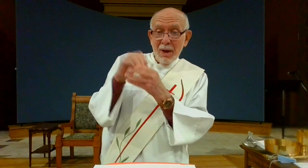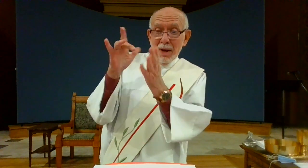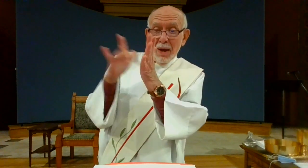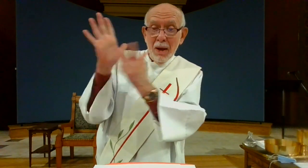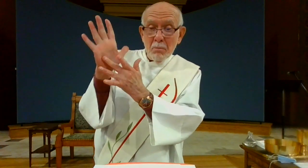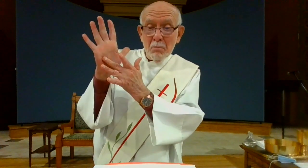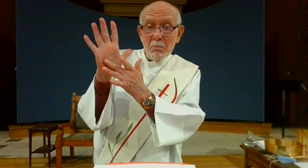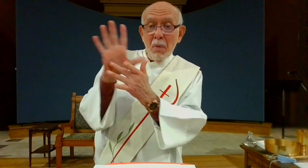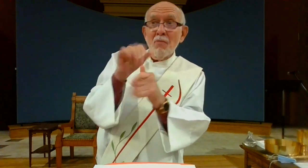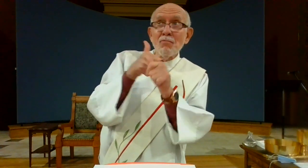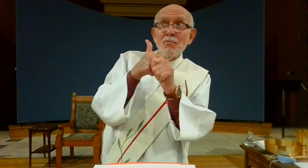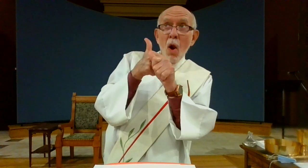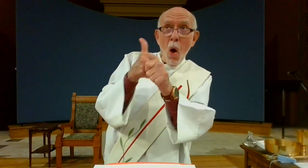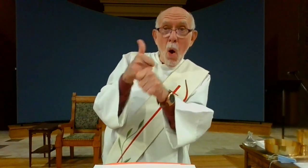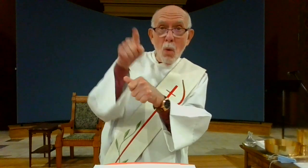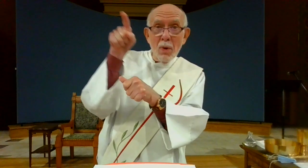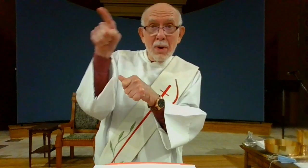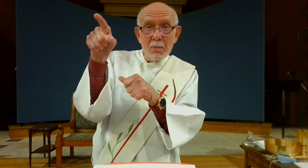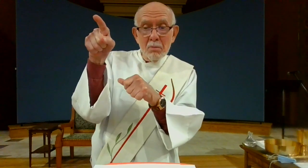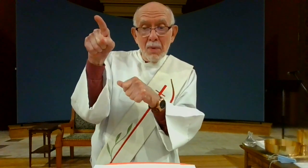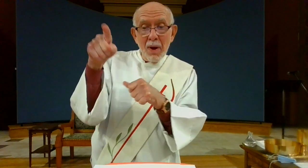As we believe in Jesus and follow him